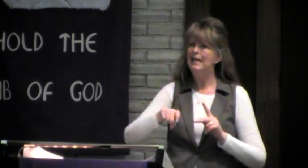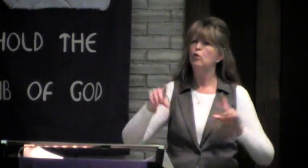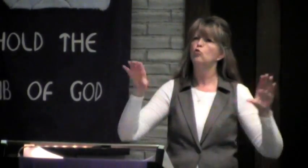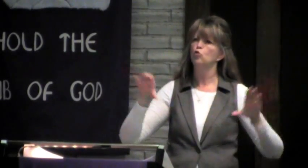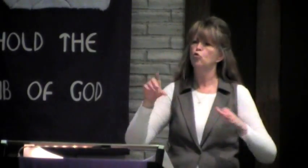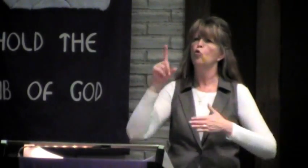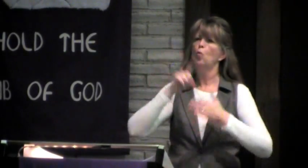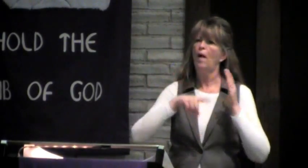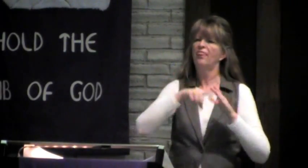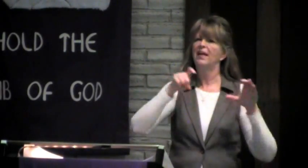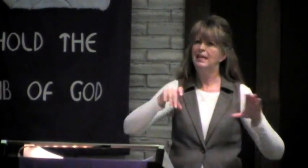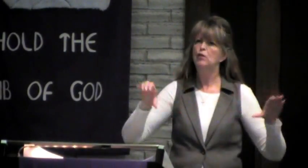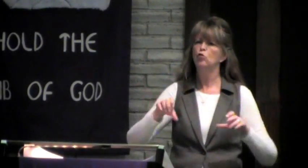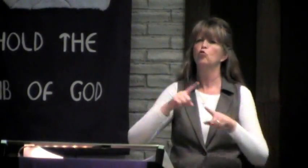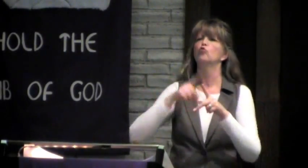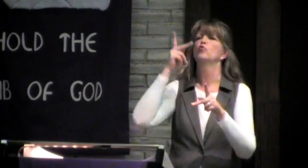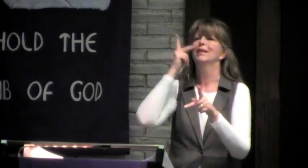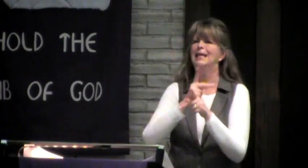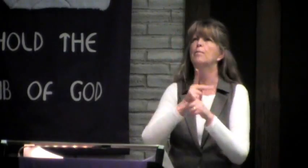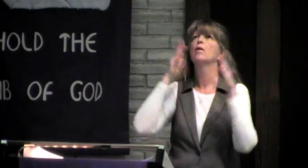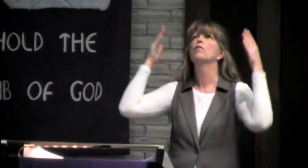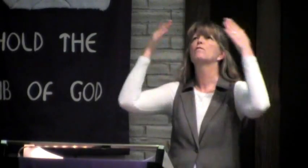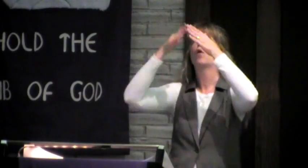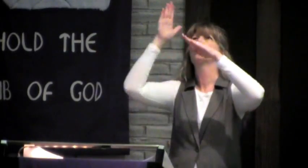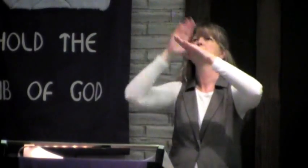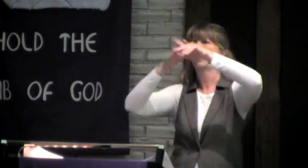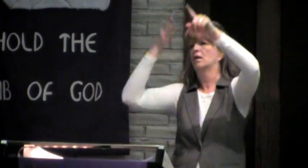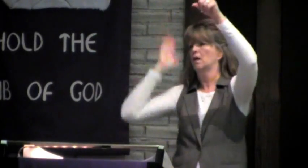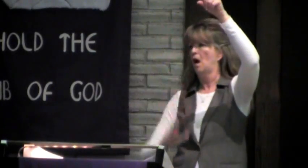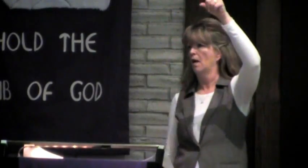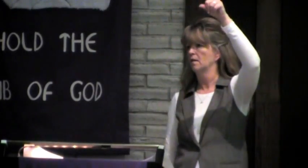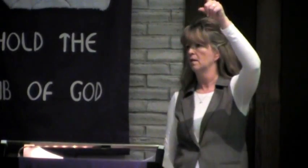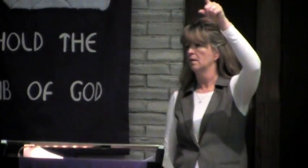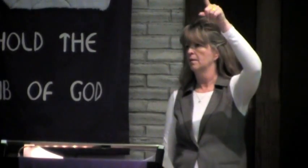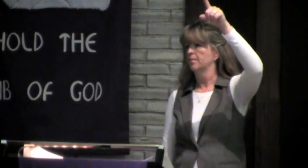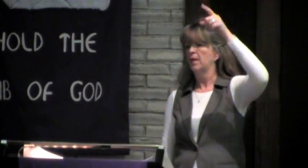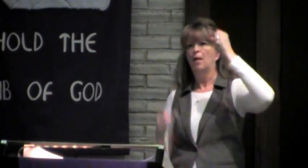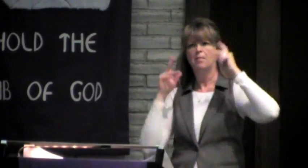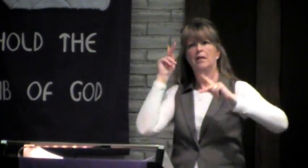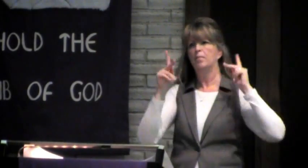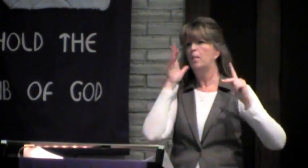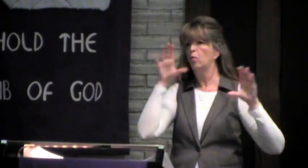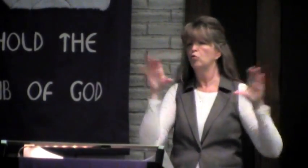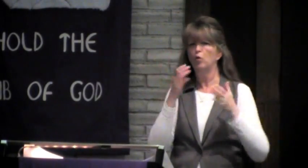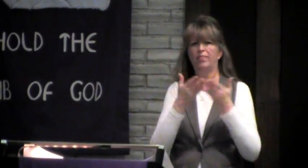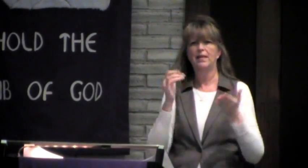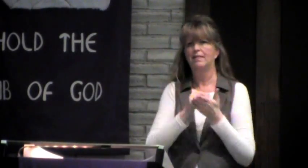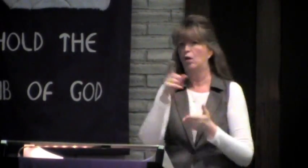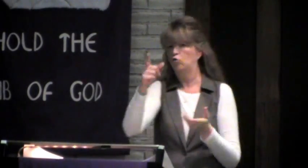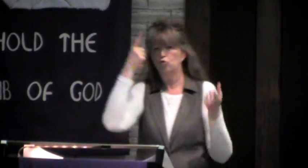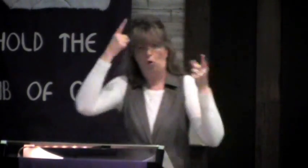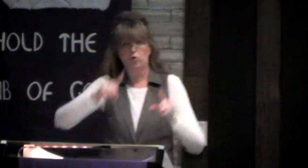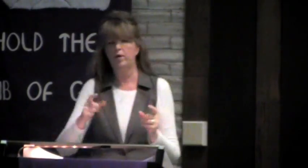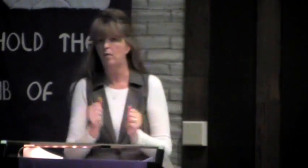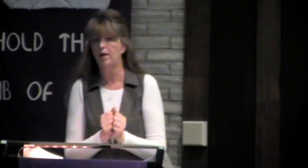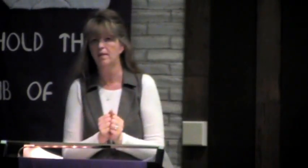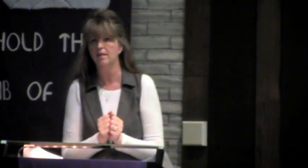this. That's weird. No, because everyone does what they need to do to keep their focus on God. And a lot of people